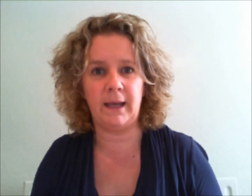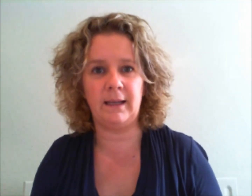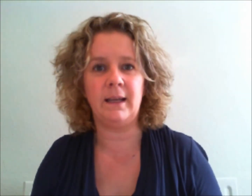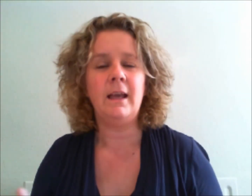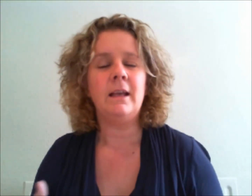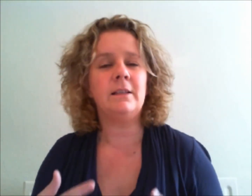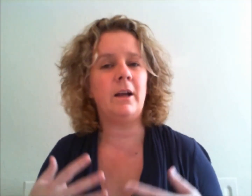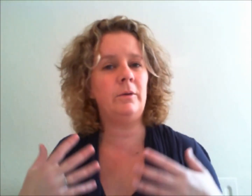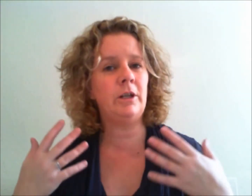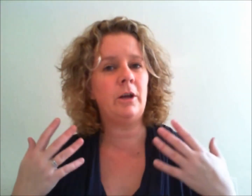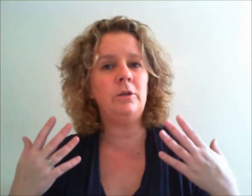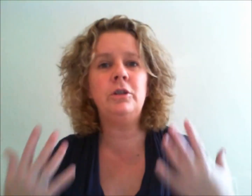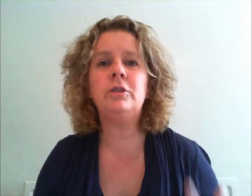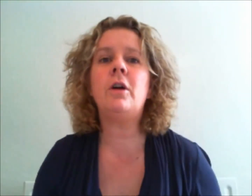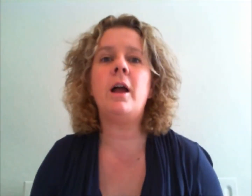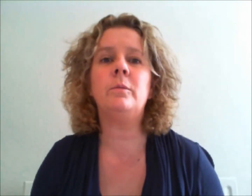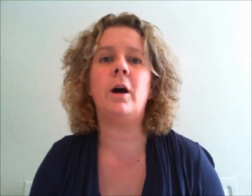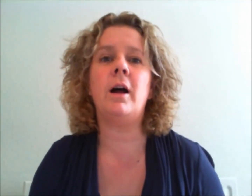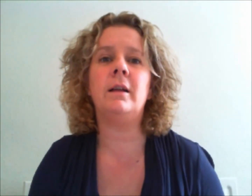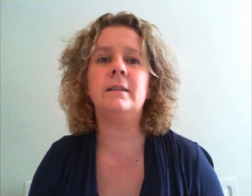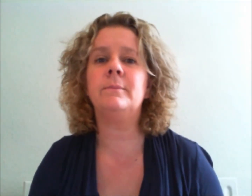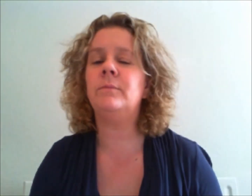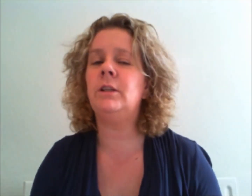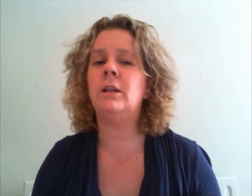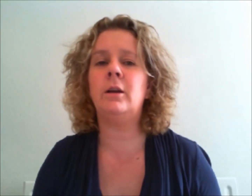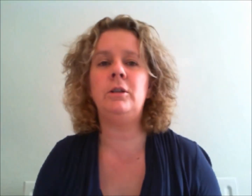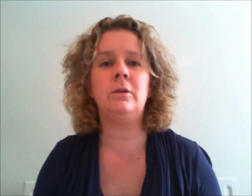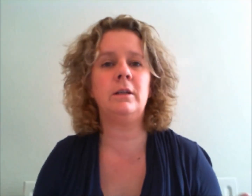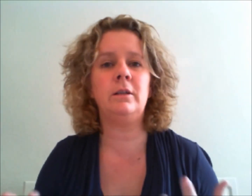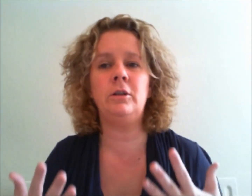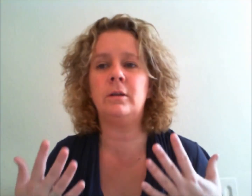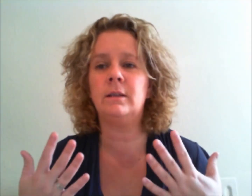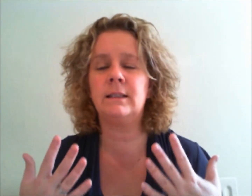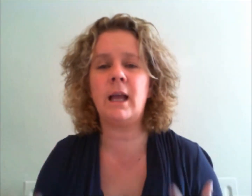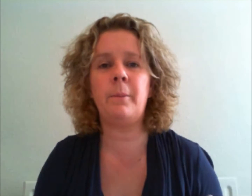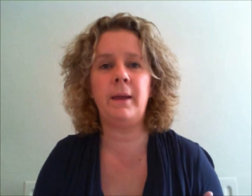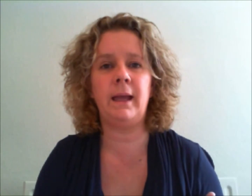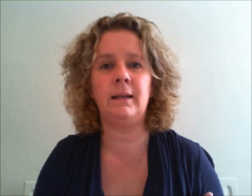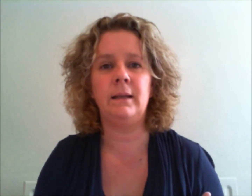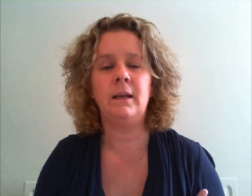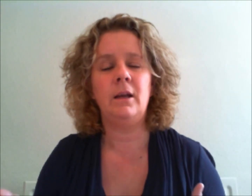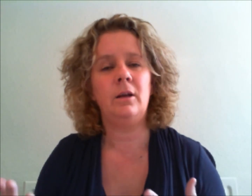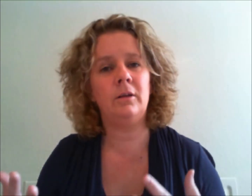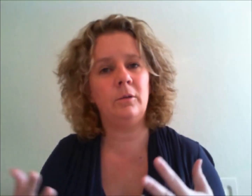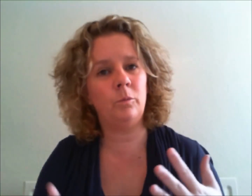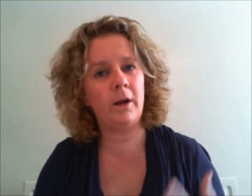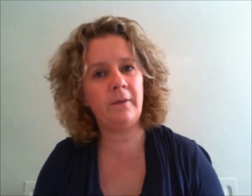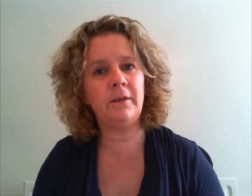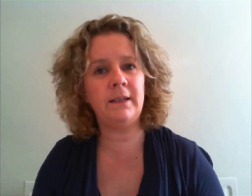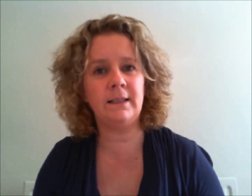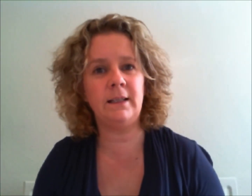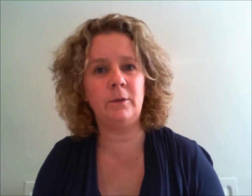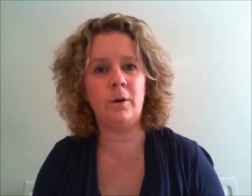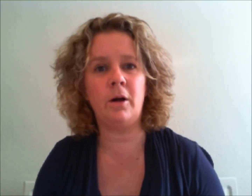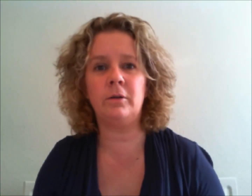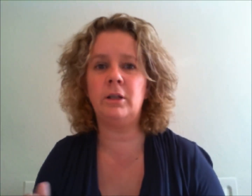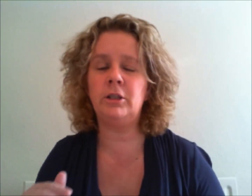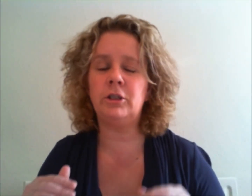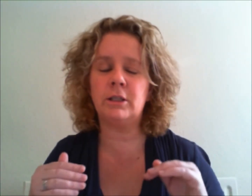so you know use your own words you know you can you can tap in whatever it is that you want just